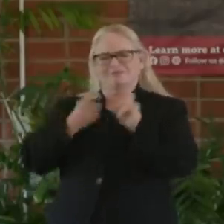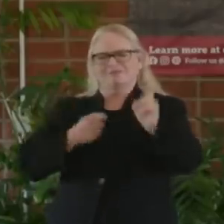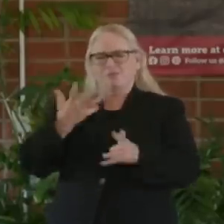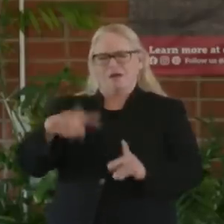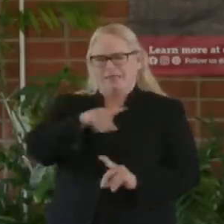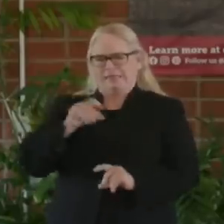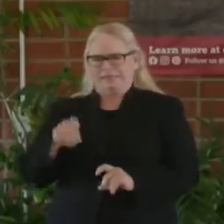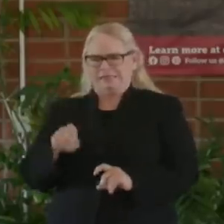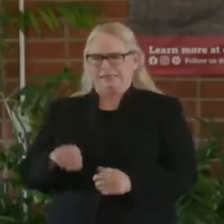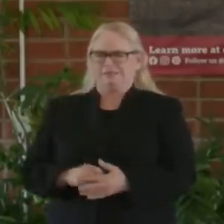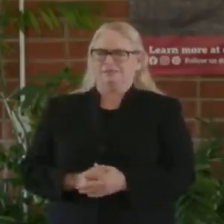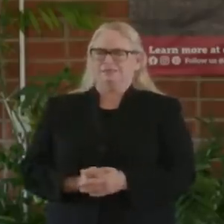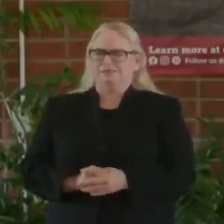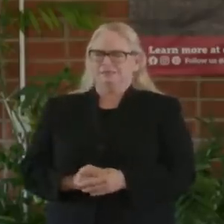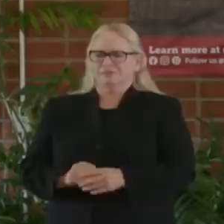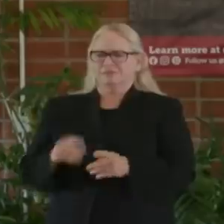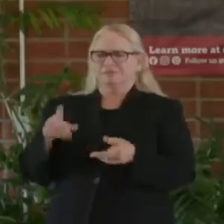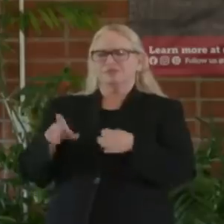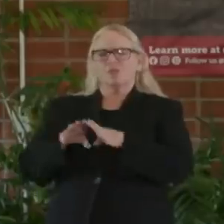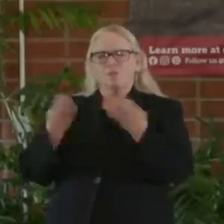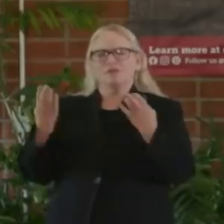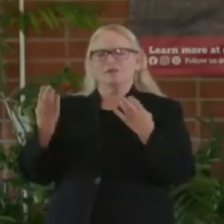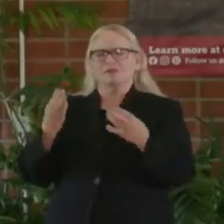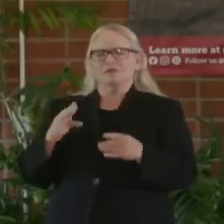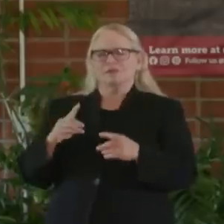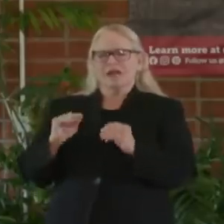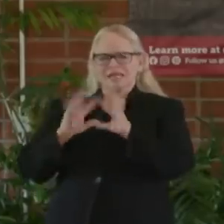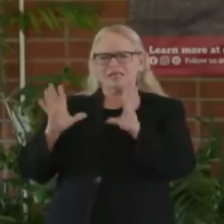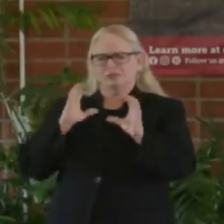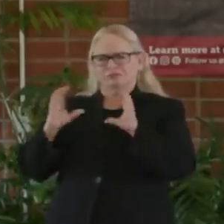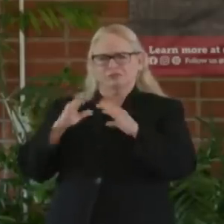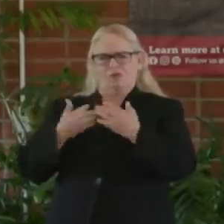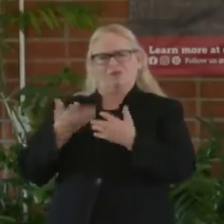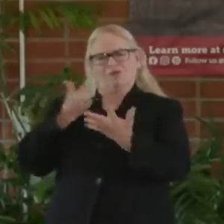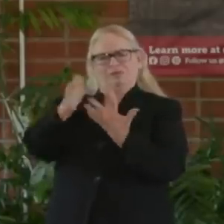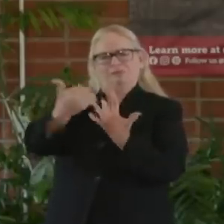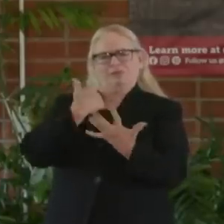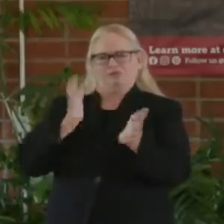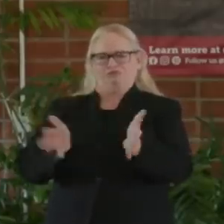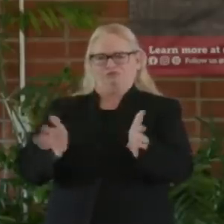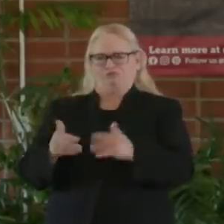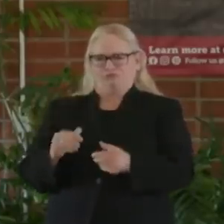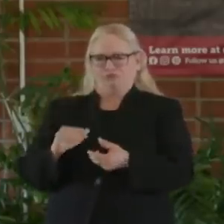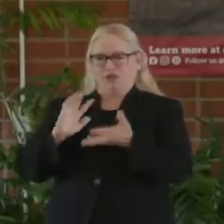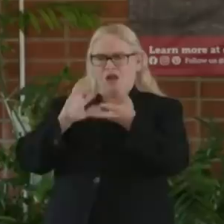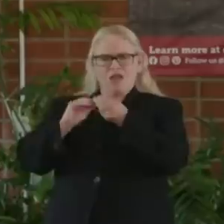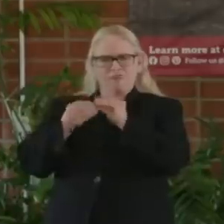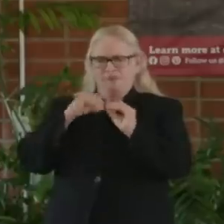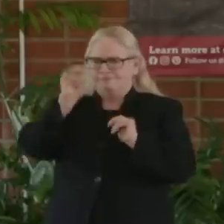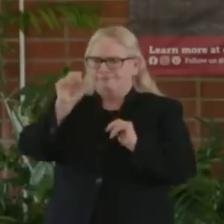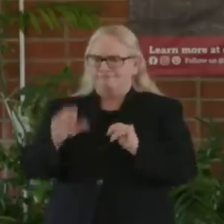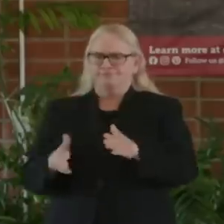and ultimately accountability to partner with organizations both not only at the state level, local level, but